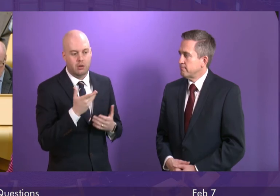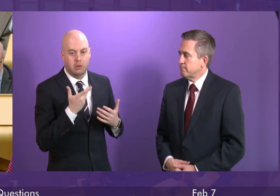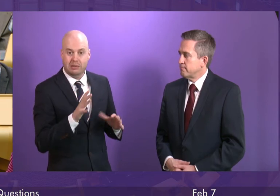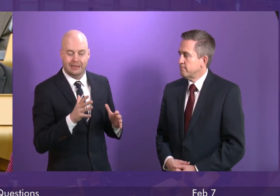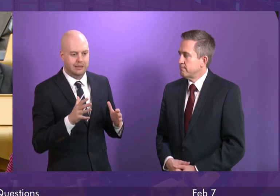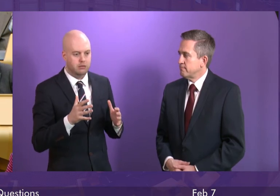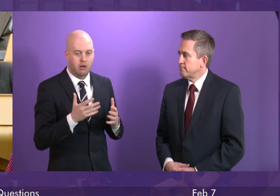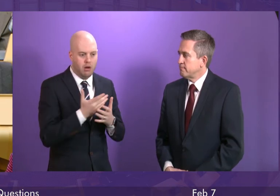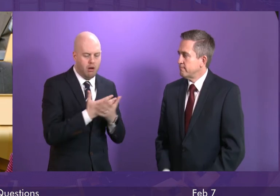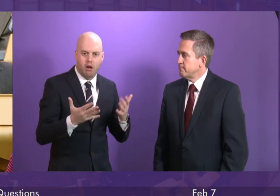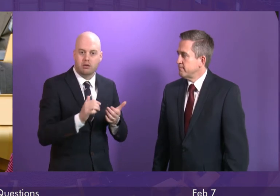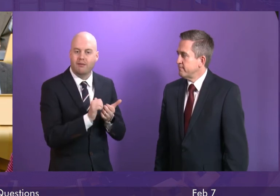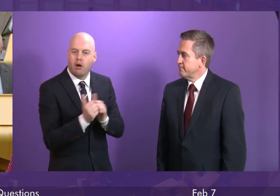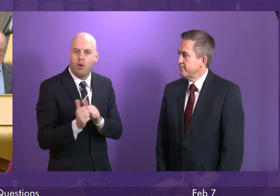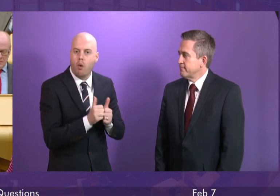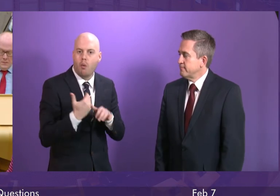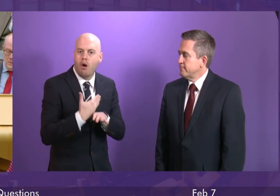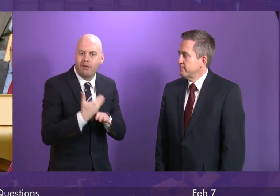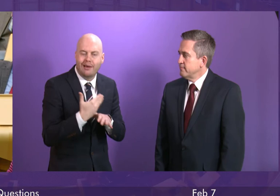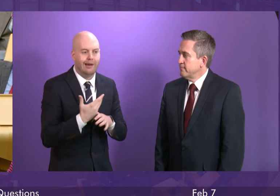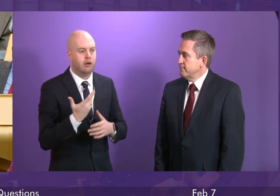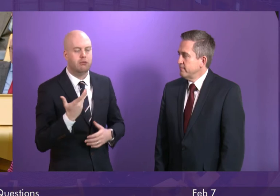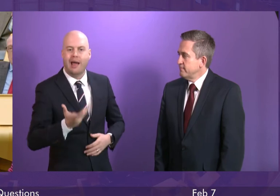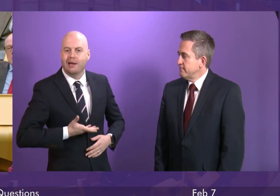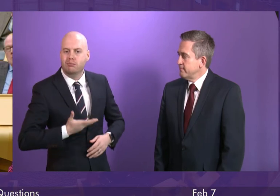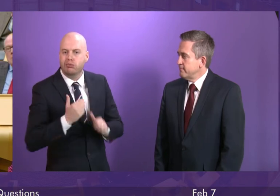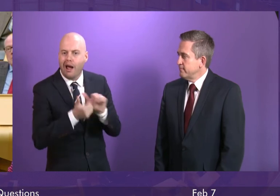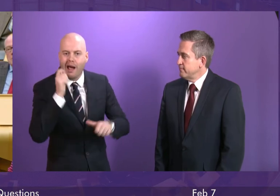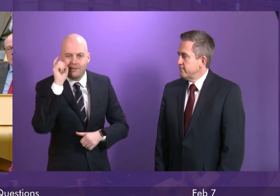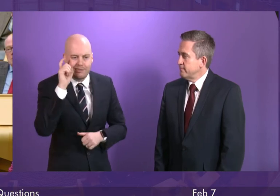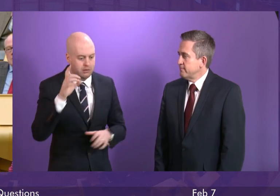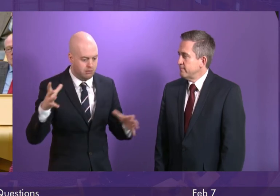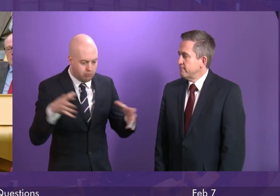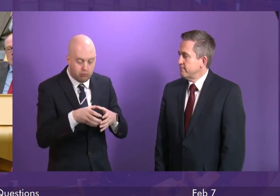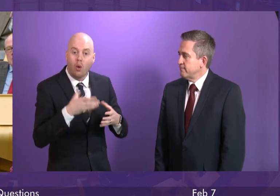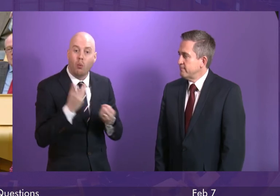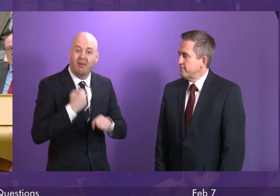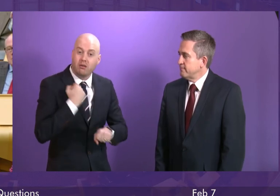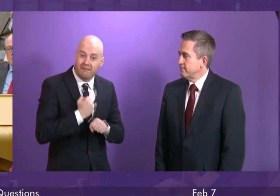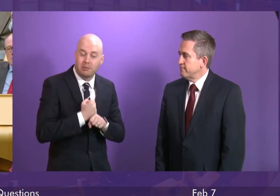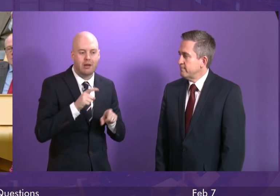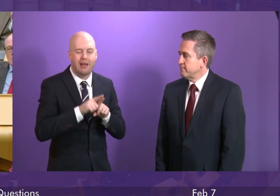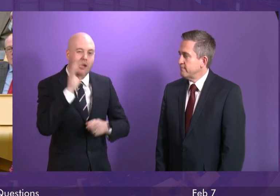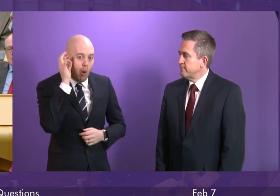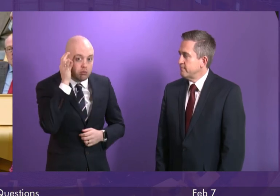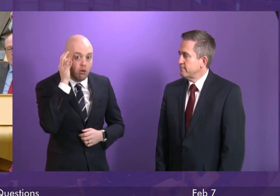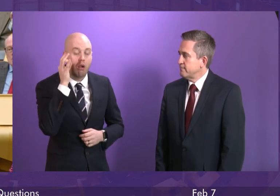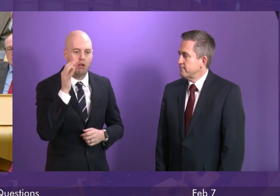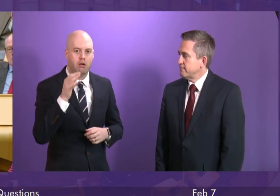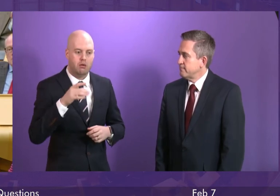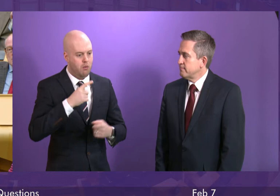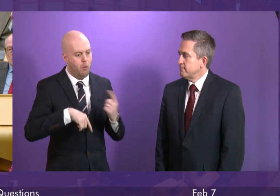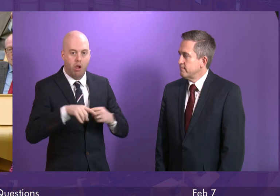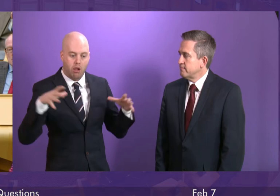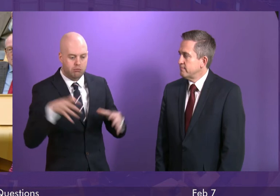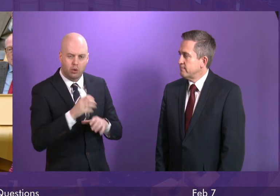tremendous joint working between our enterprise agencies, the Government, Inverclyde Council, and, of course, the workforce, who have given extraordinary